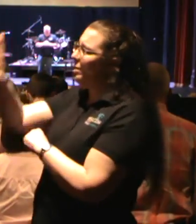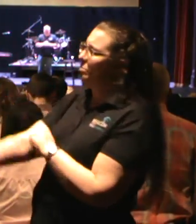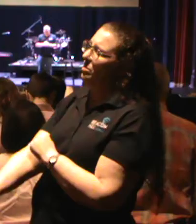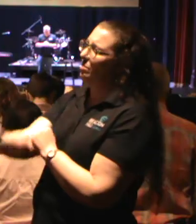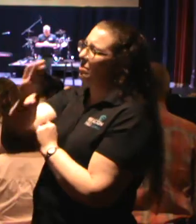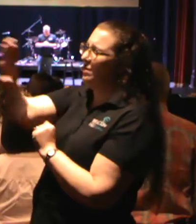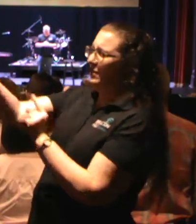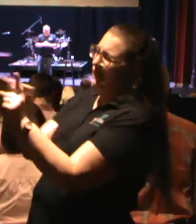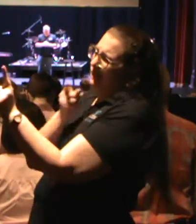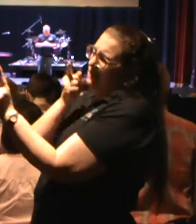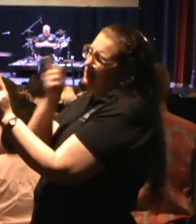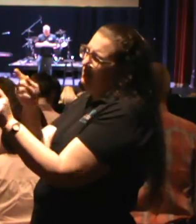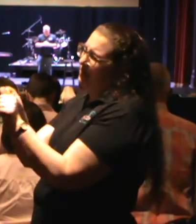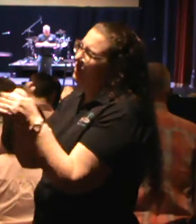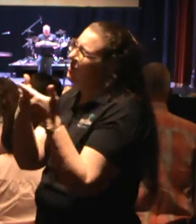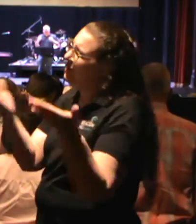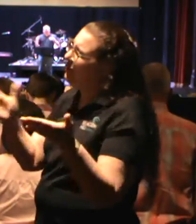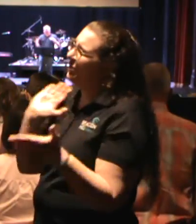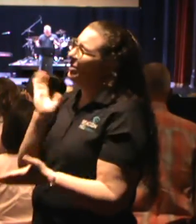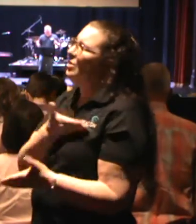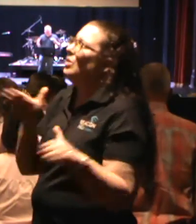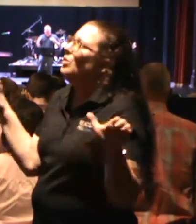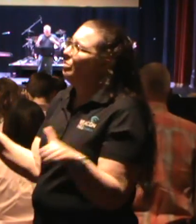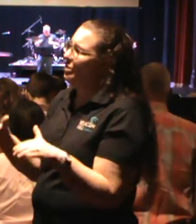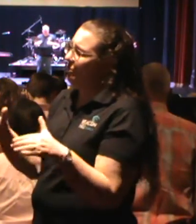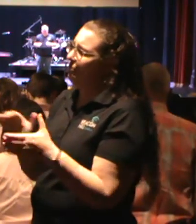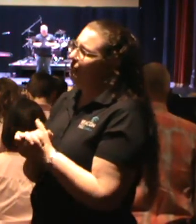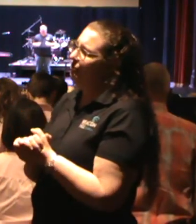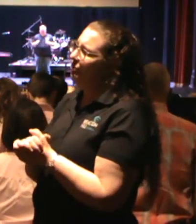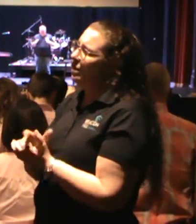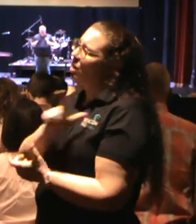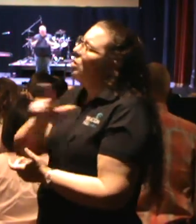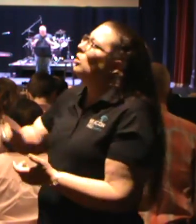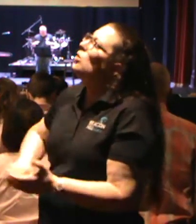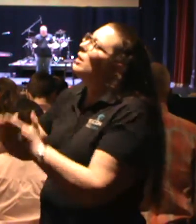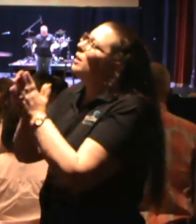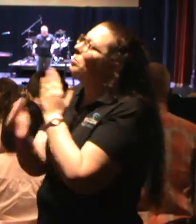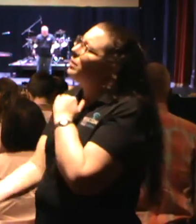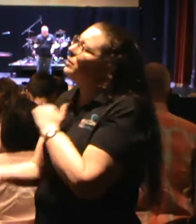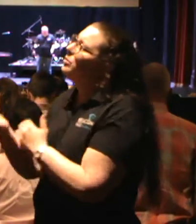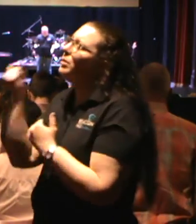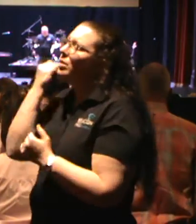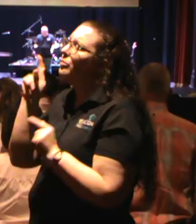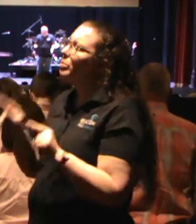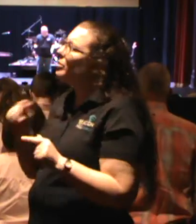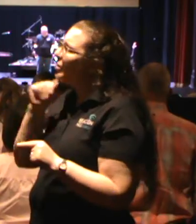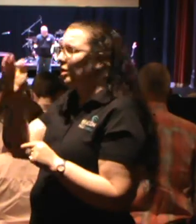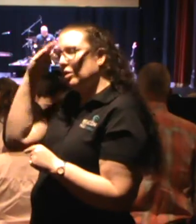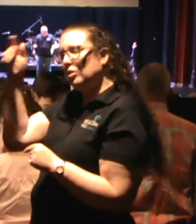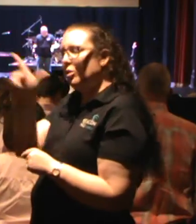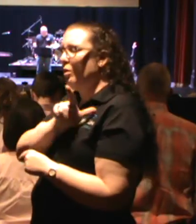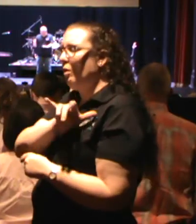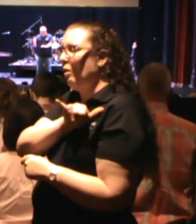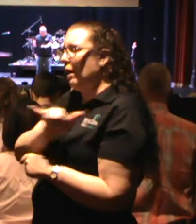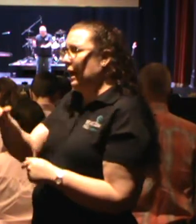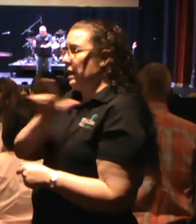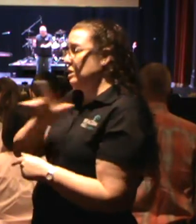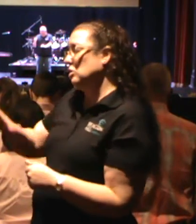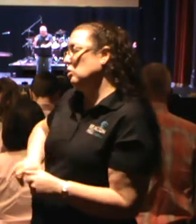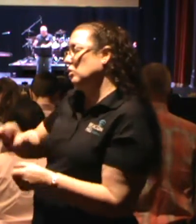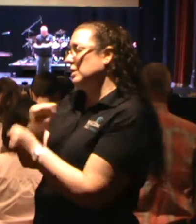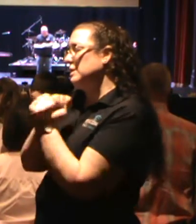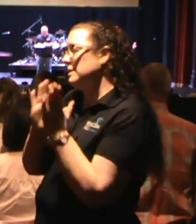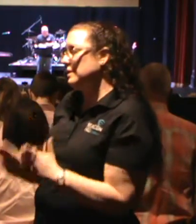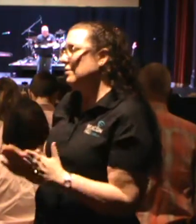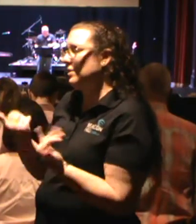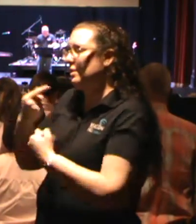the focus of everything that we do. Lord, I pray this morning that if someone doesn't know you as Lord and Savior, that today